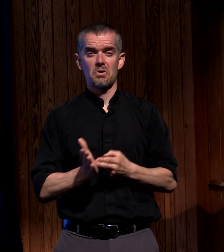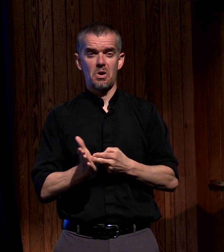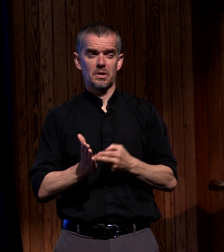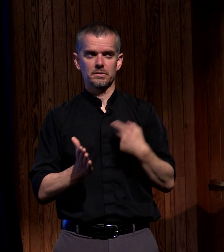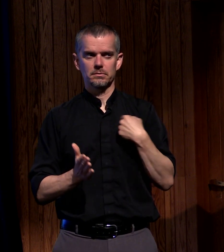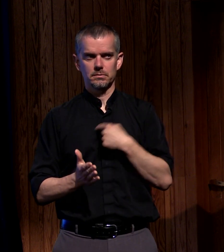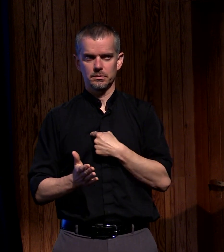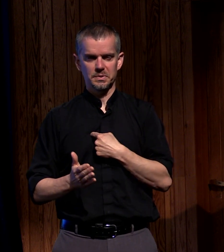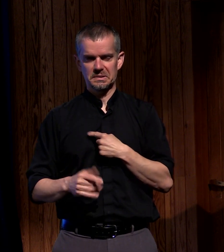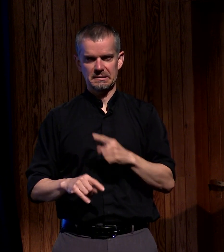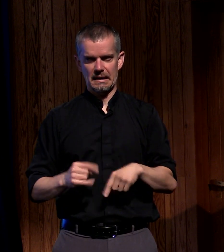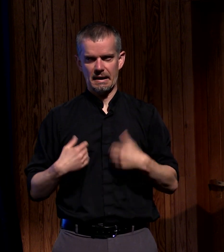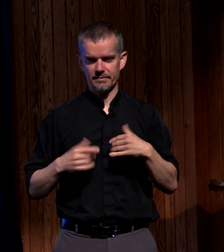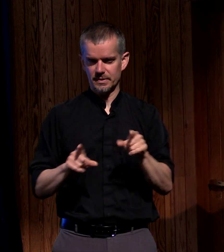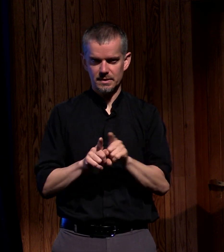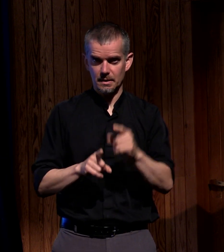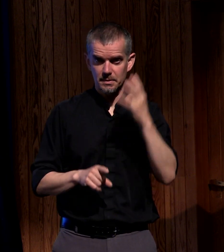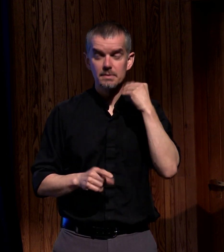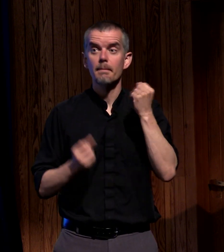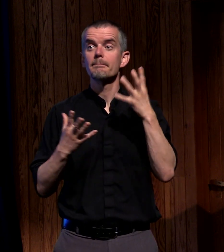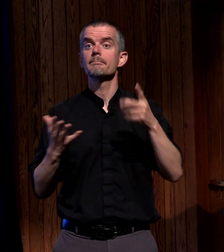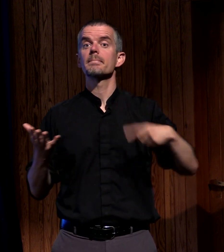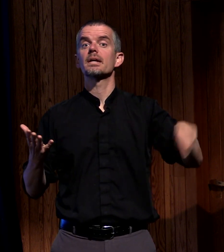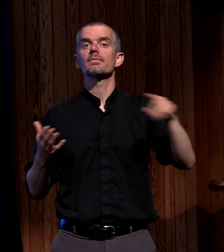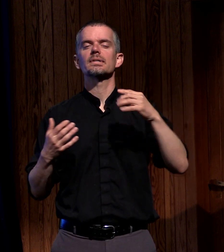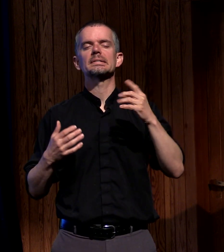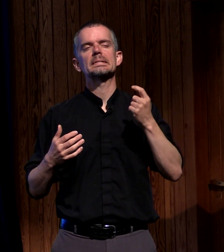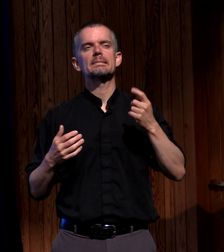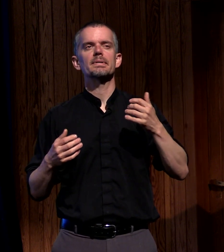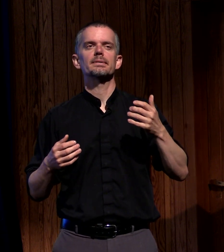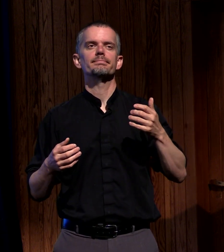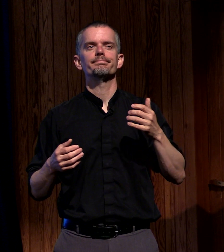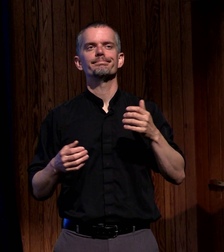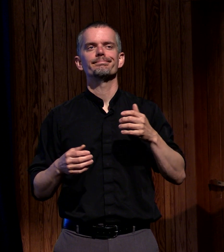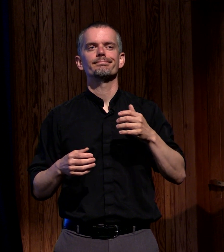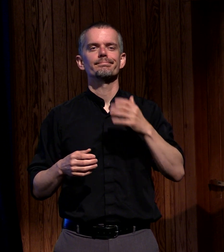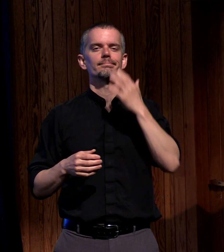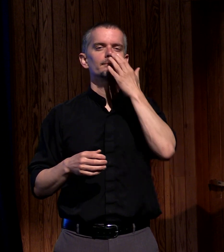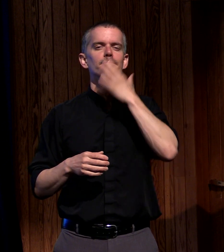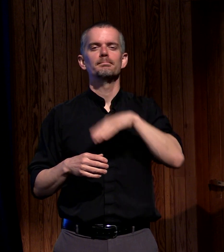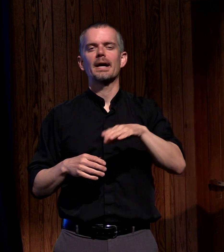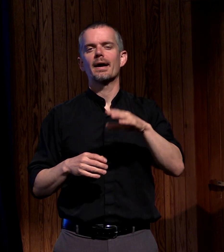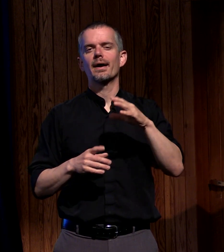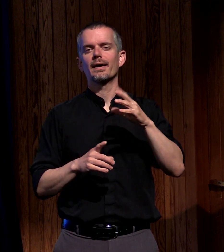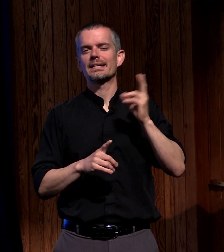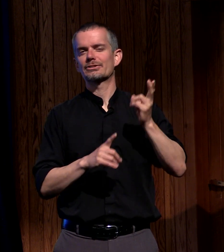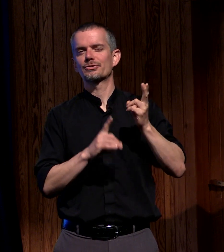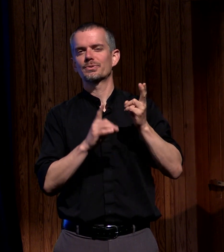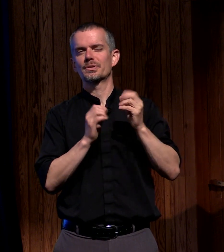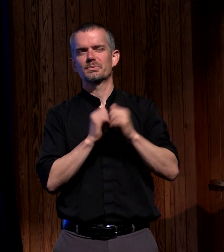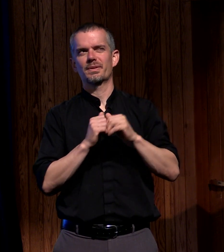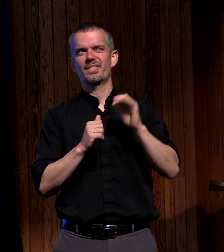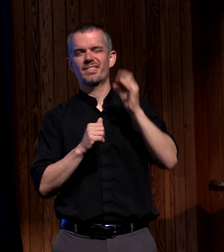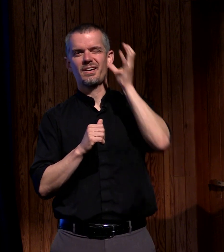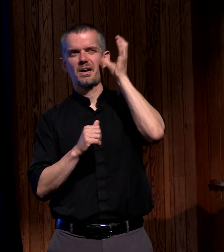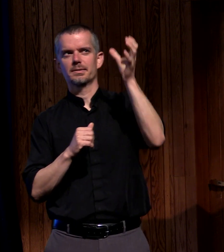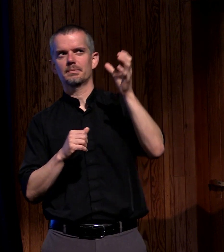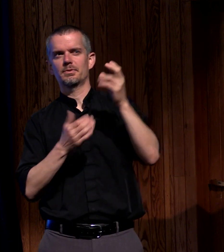for many of us in this room there's this baggage with regards to filling of the Holy Spirit maybe you've seen it